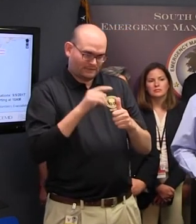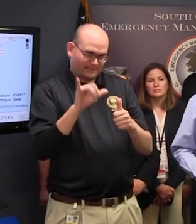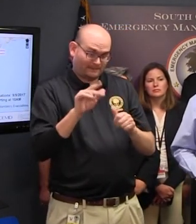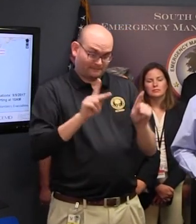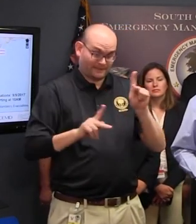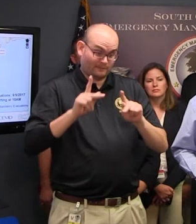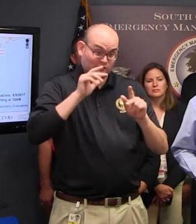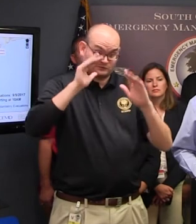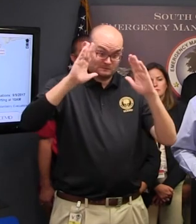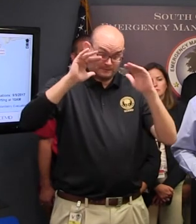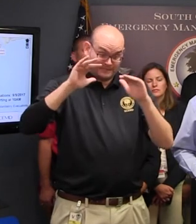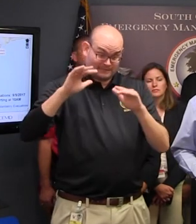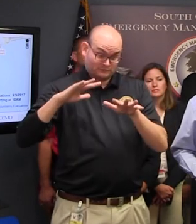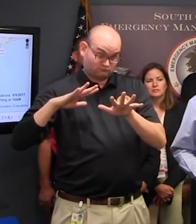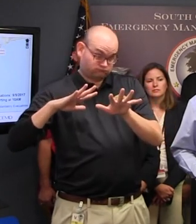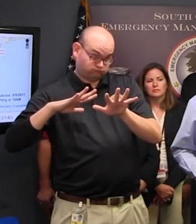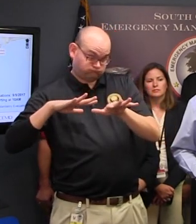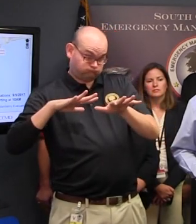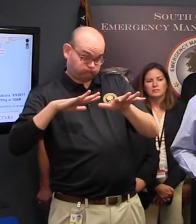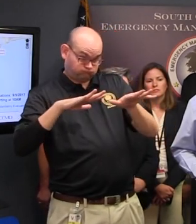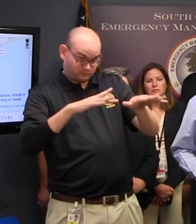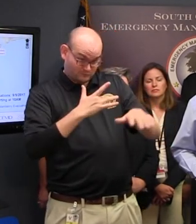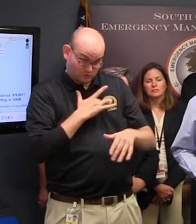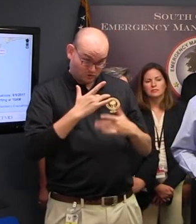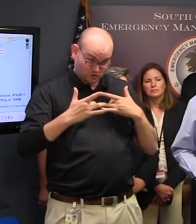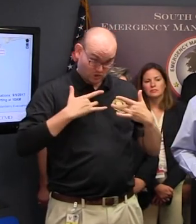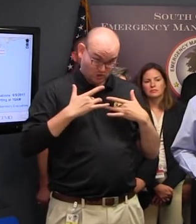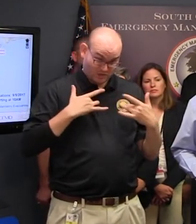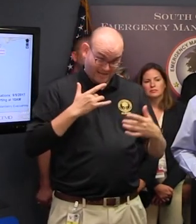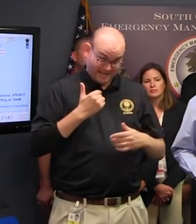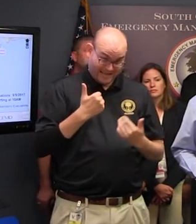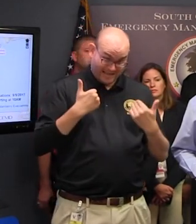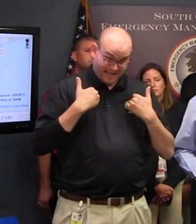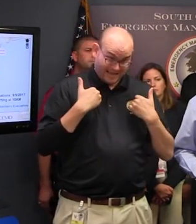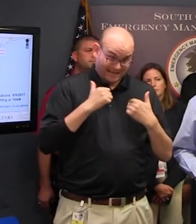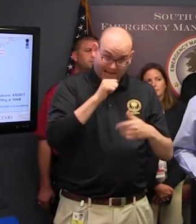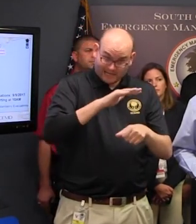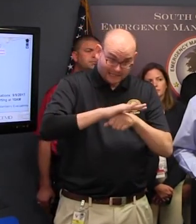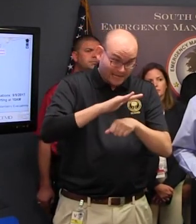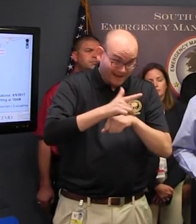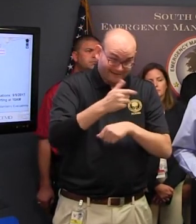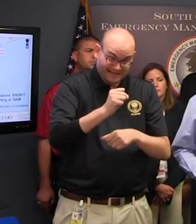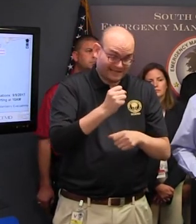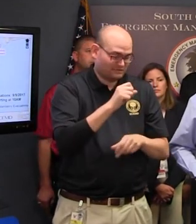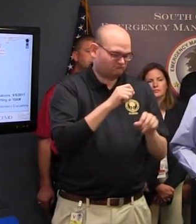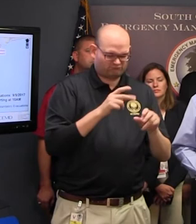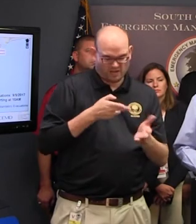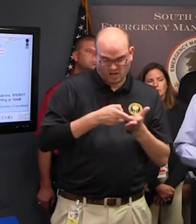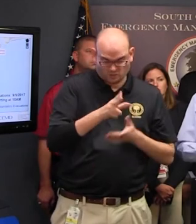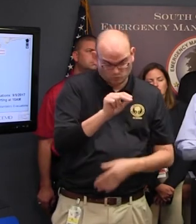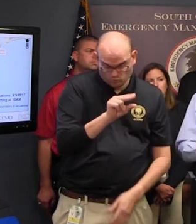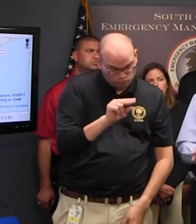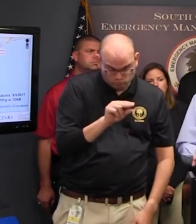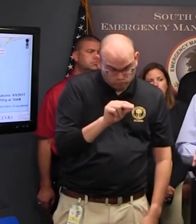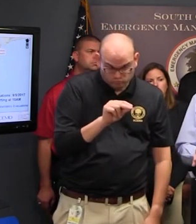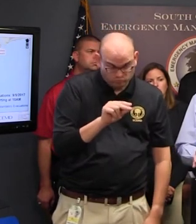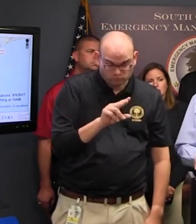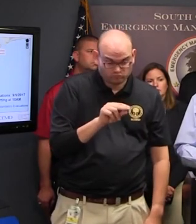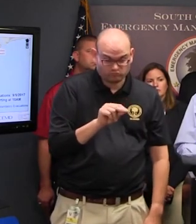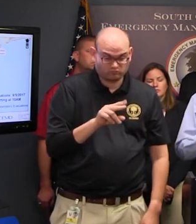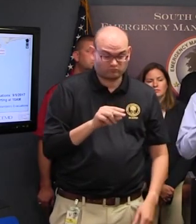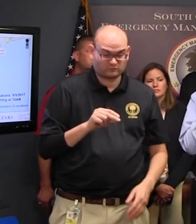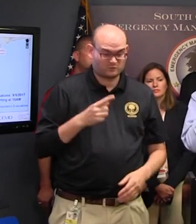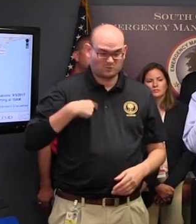evacuating Are you concerned about a gas shortage? No, know you mentioned No? No, ma'am There's a lot of coordination